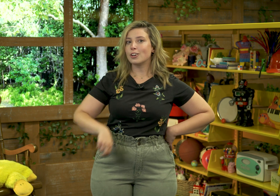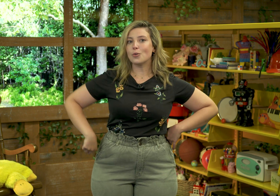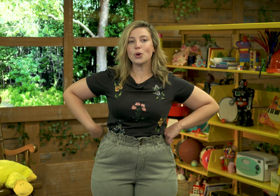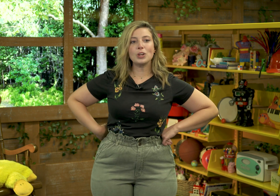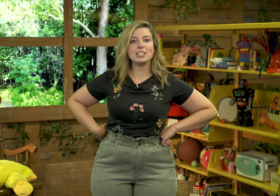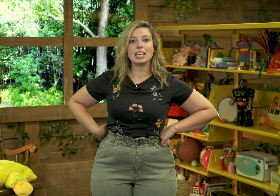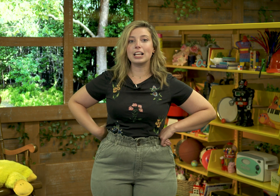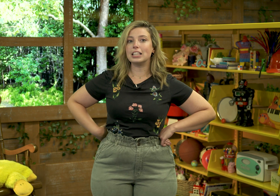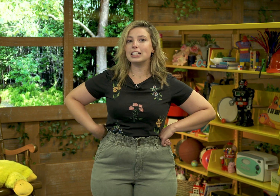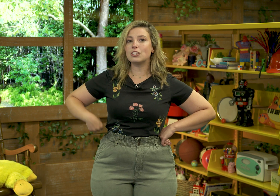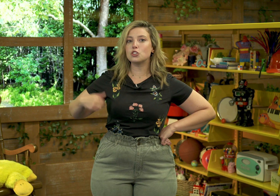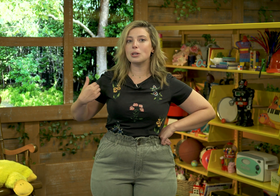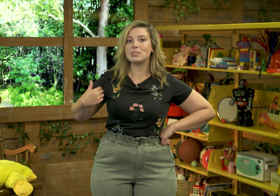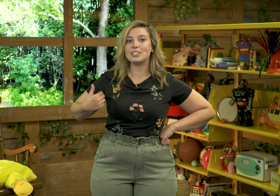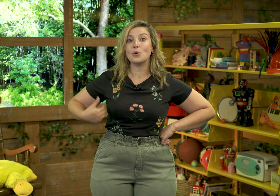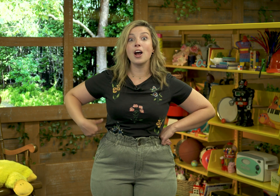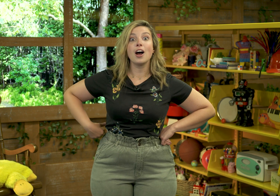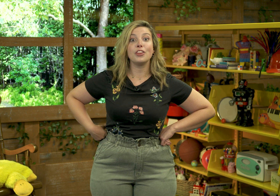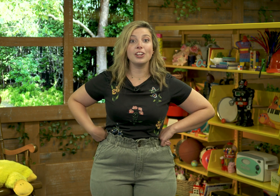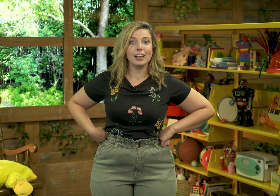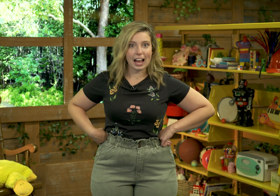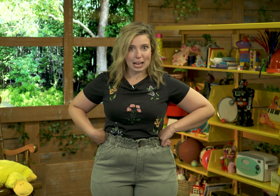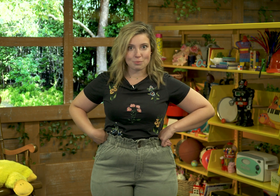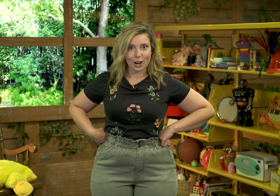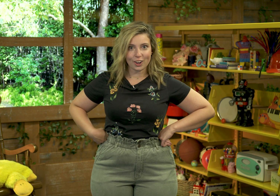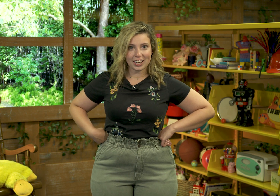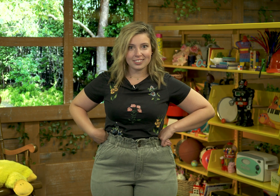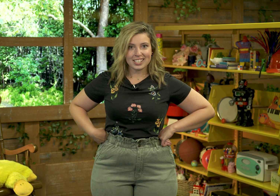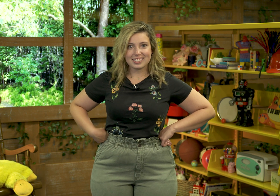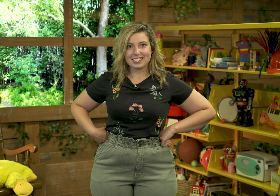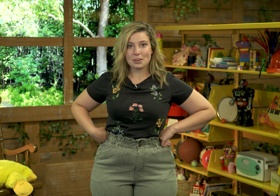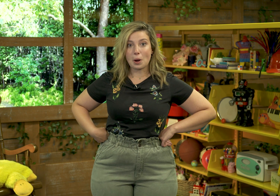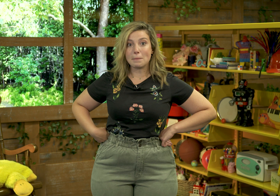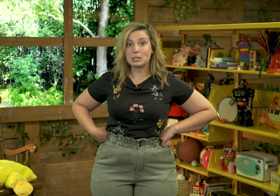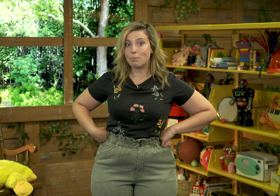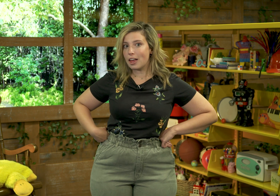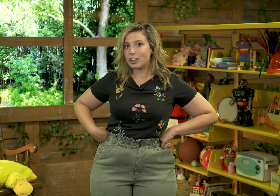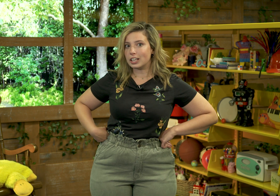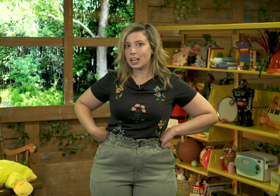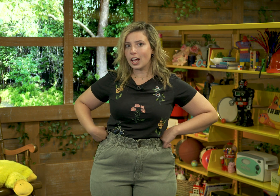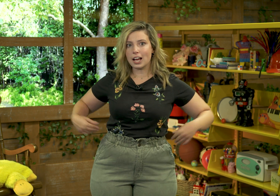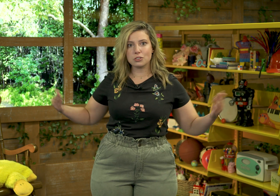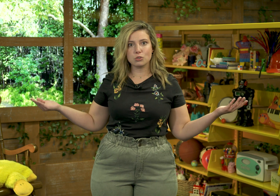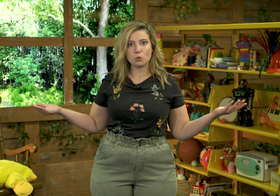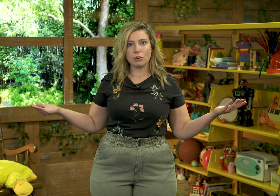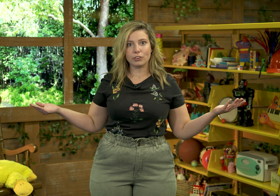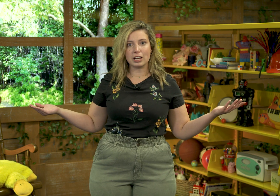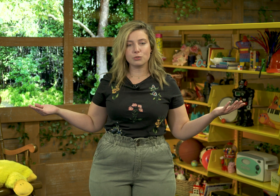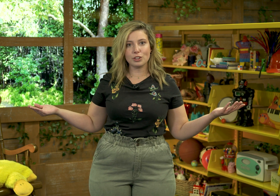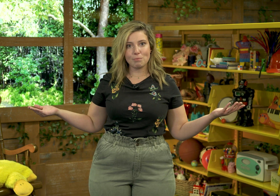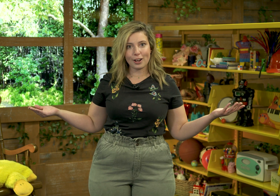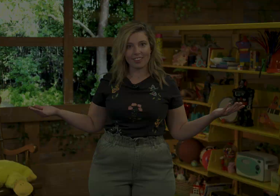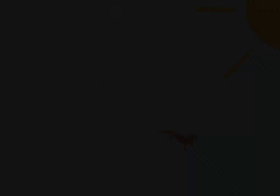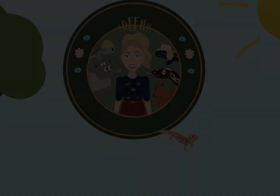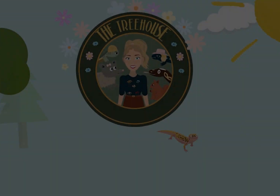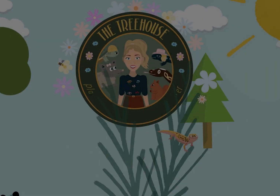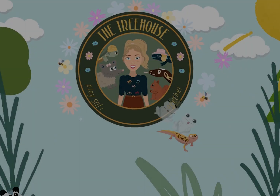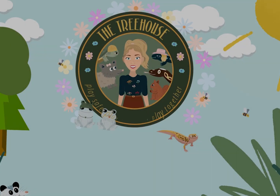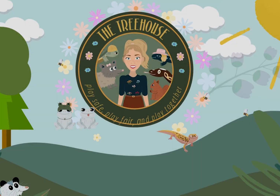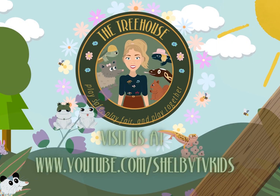we're going to take a little trip to the library to see what Miss Bethany has in store for us for the book. Hang on.